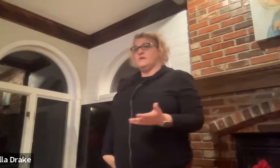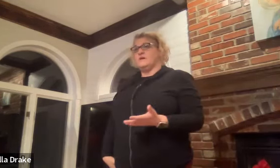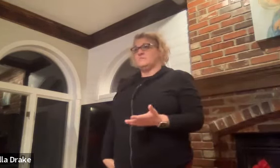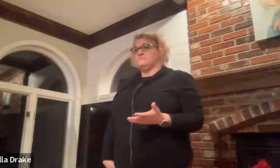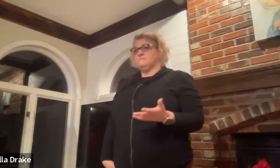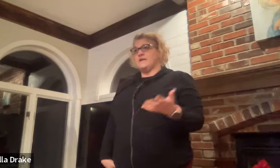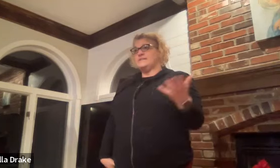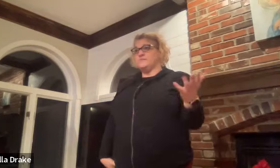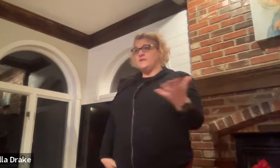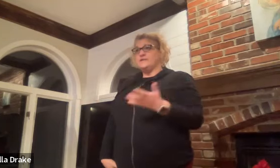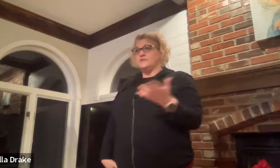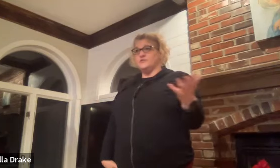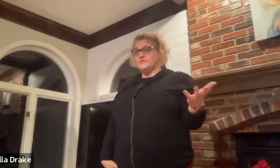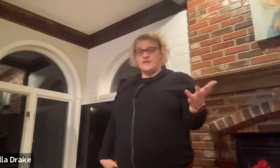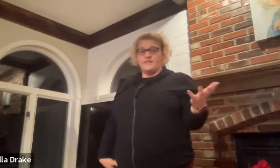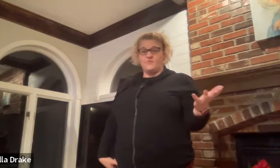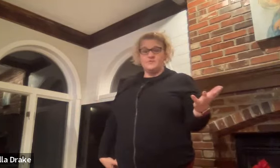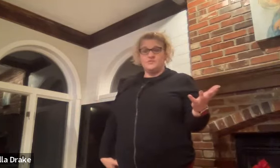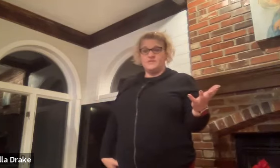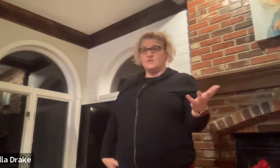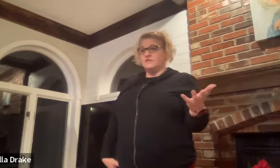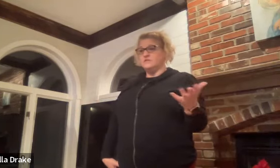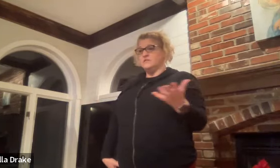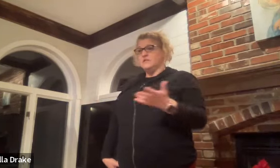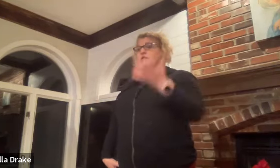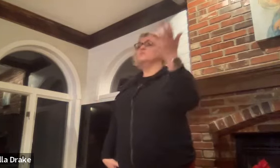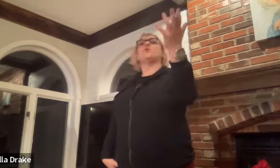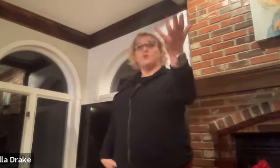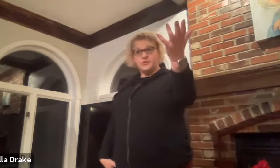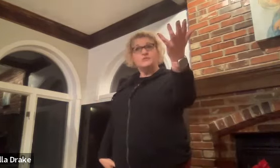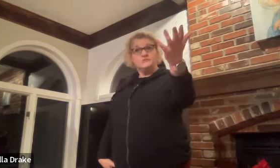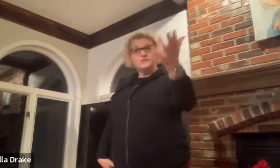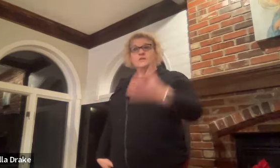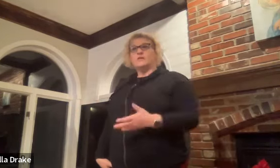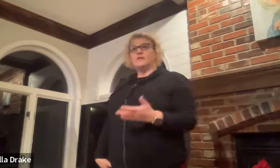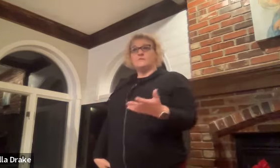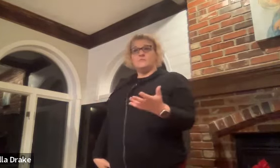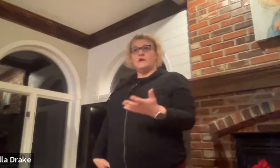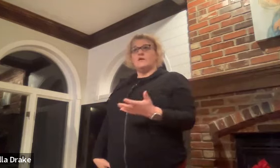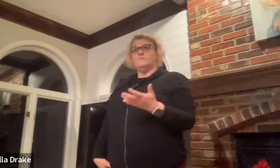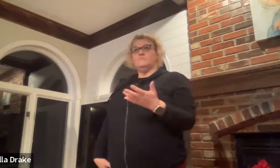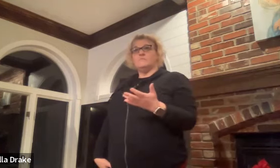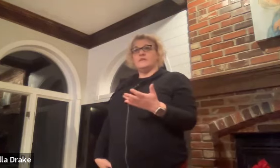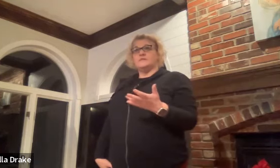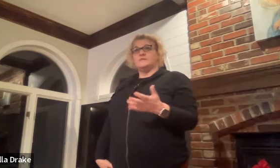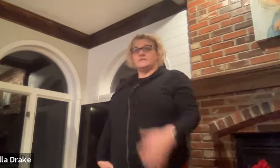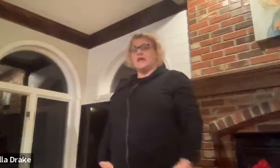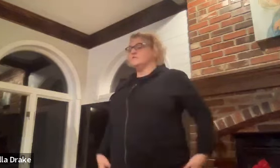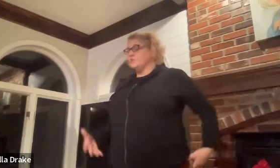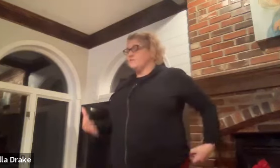um i did we didn't learn sign language until he was older he um is eight years older